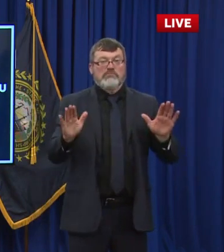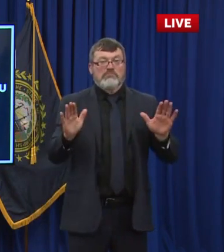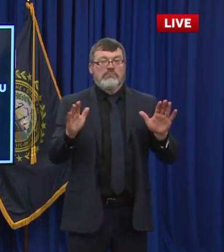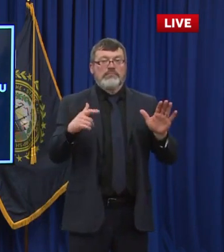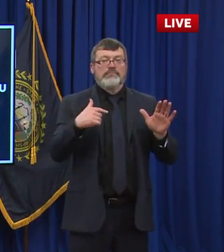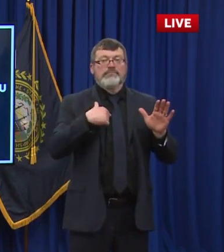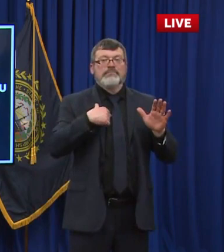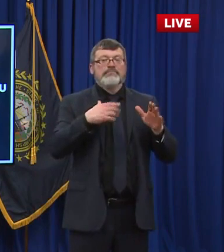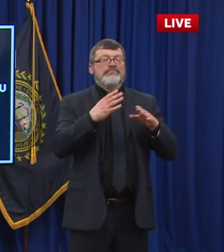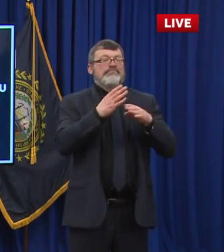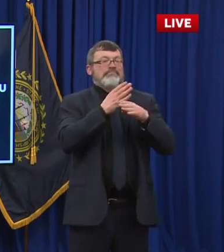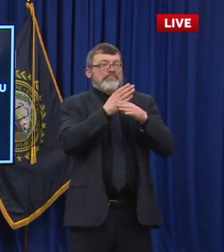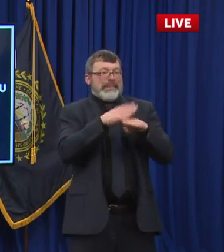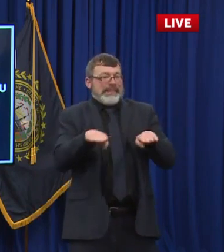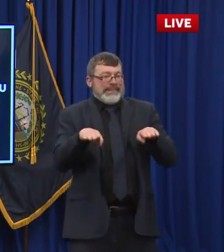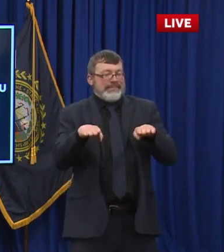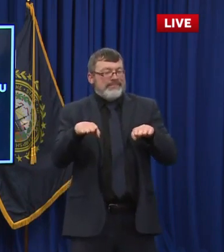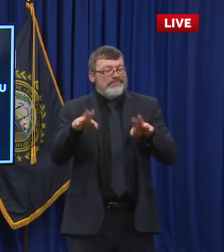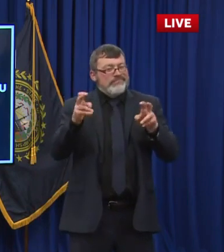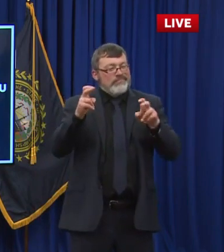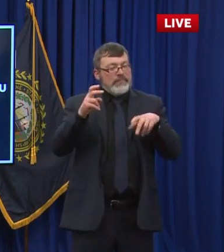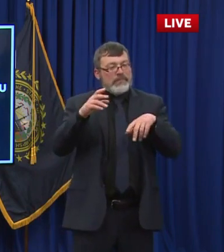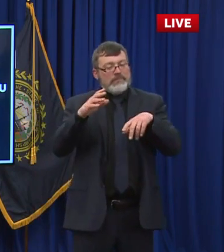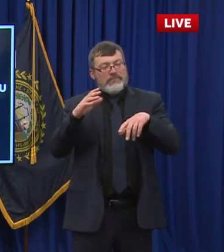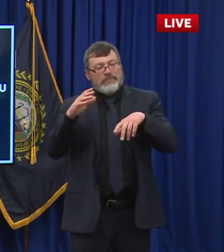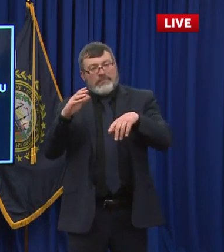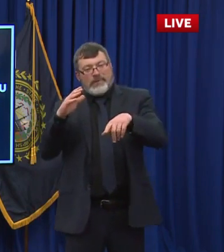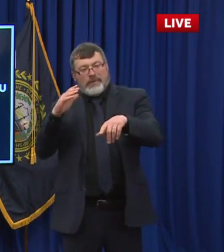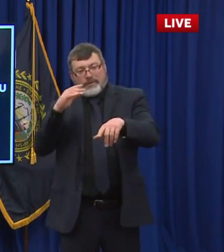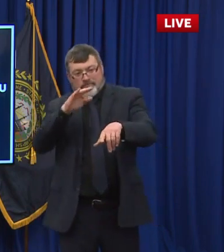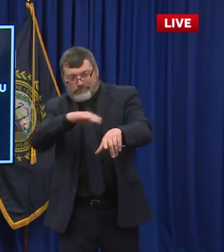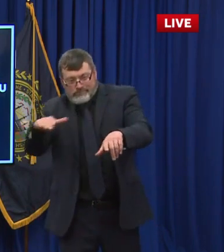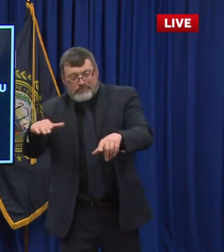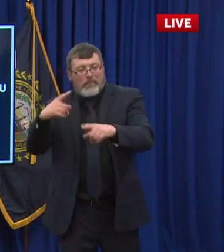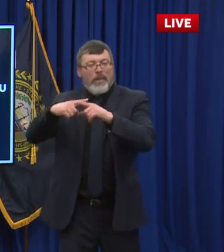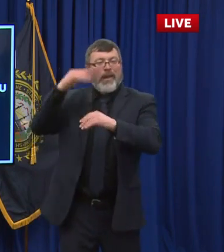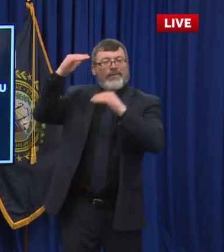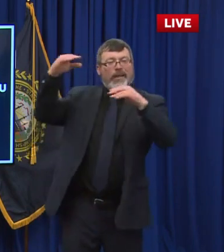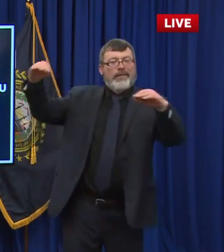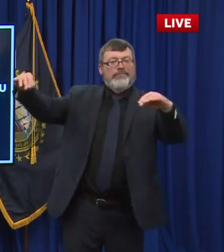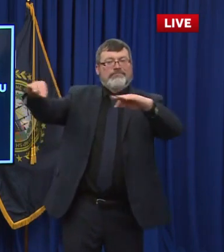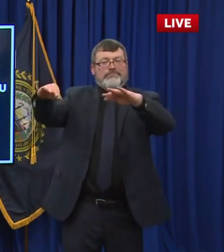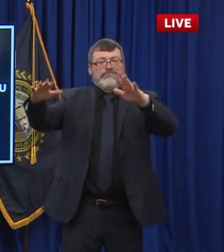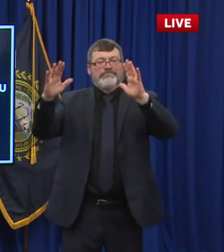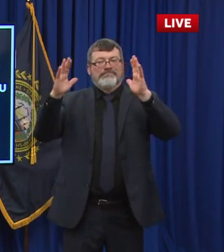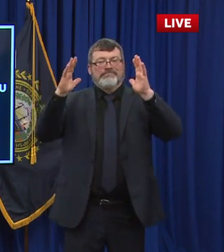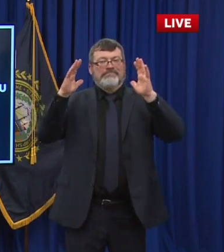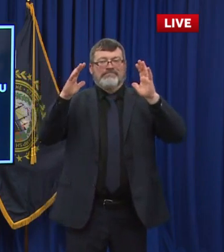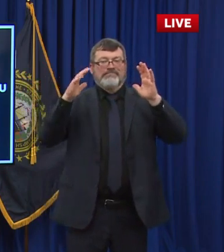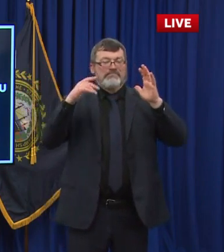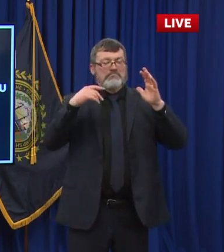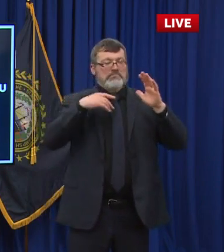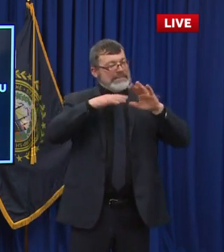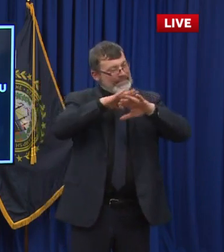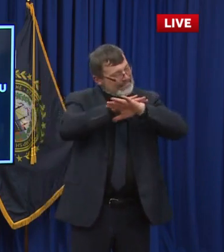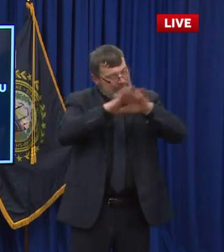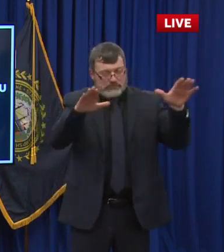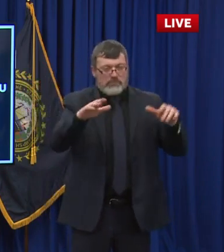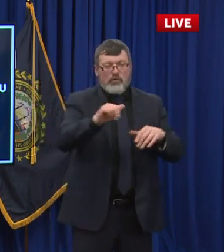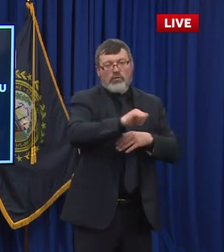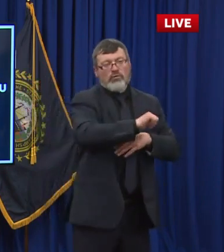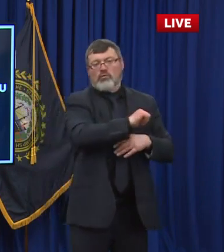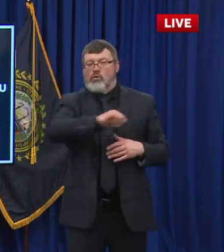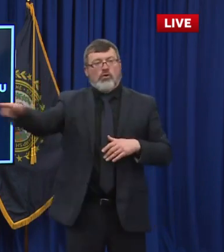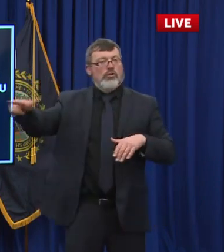services just for the time being. Just out of curiosity, ballpark, how much more capacity would the state